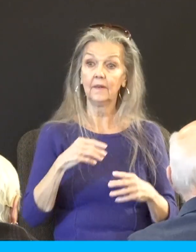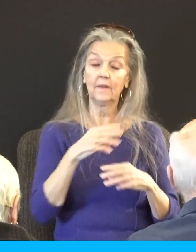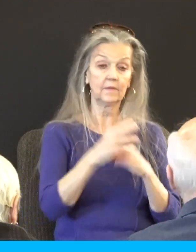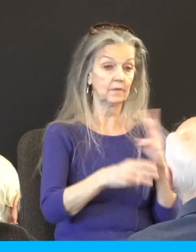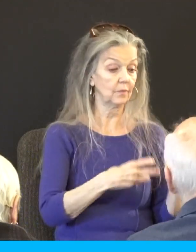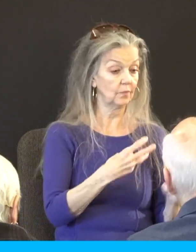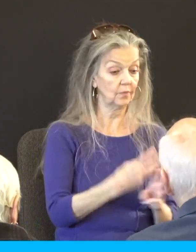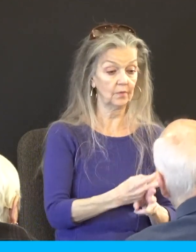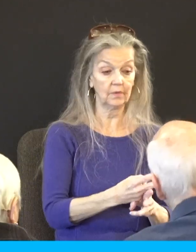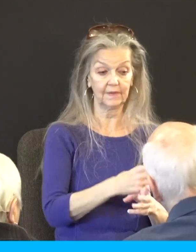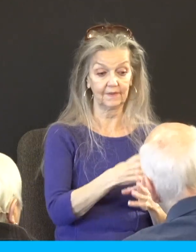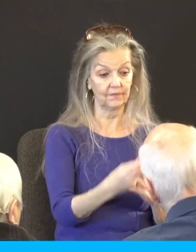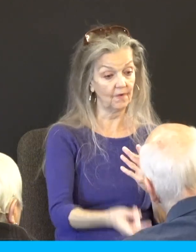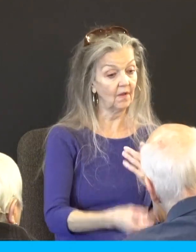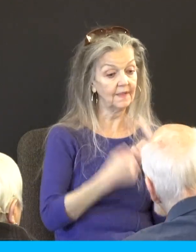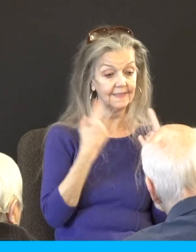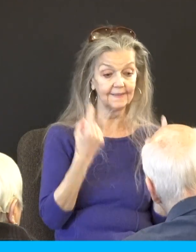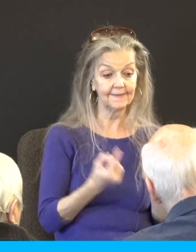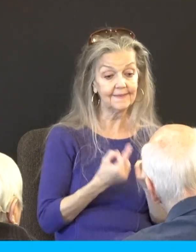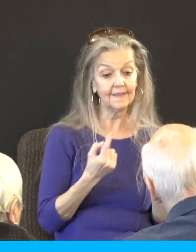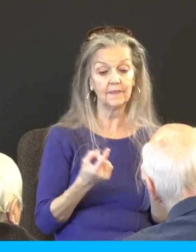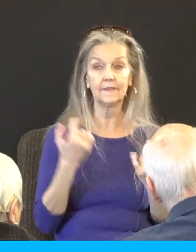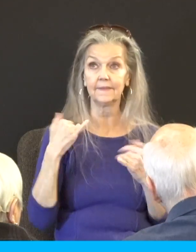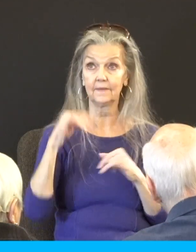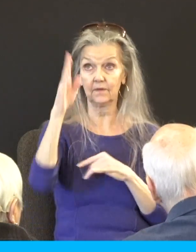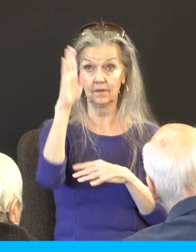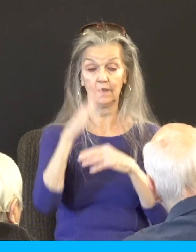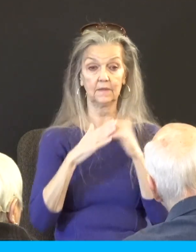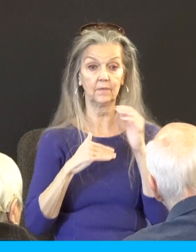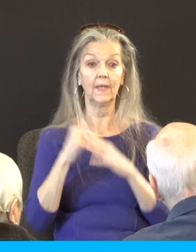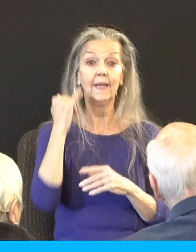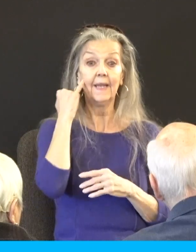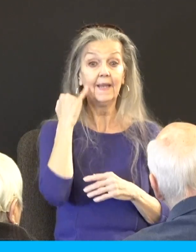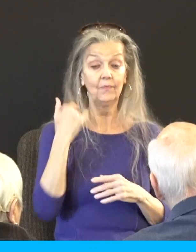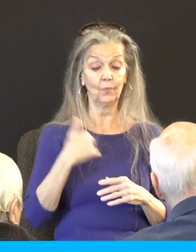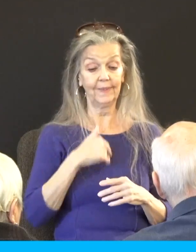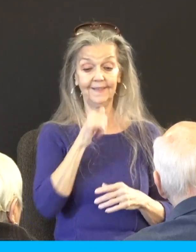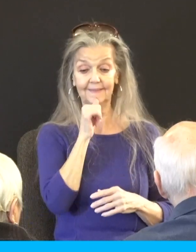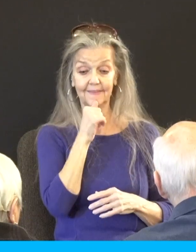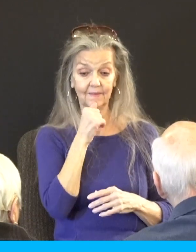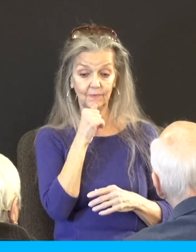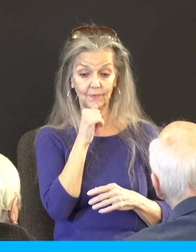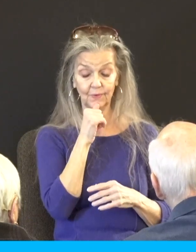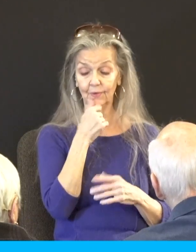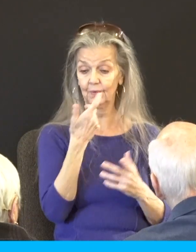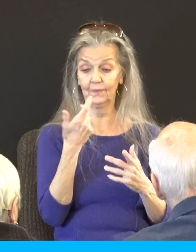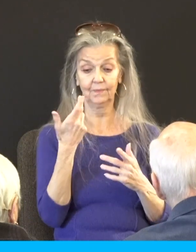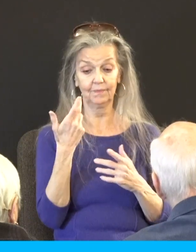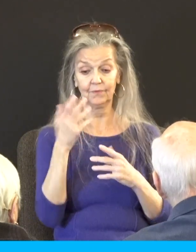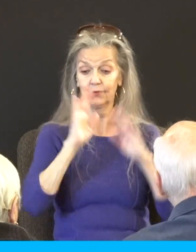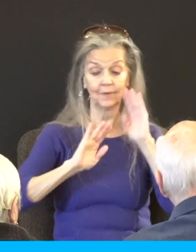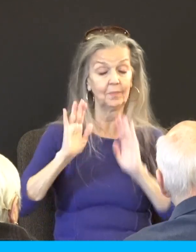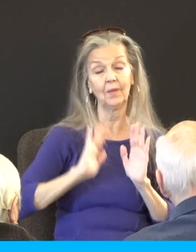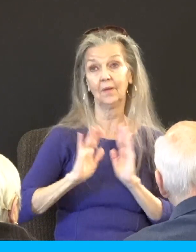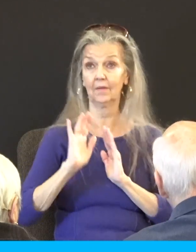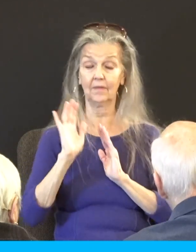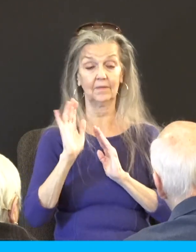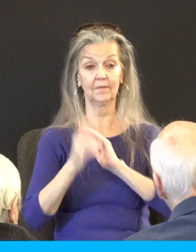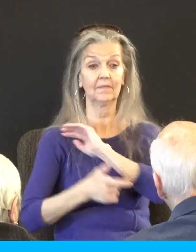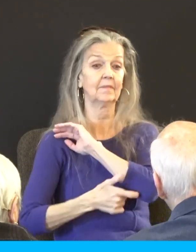us. And whether we be afflicted, it is for your comfort or consolation and salvation, which is effectual in the enduring of